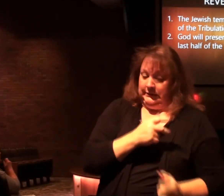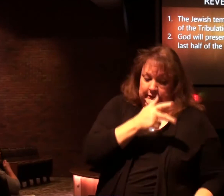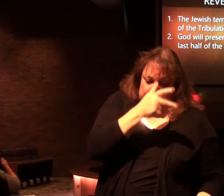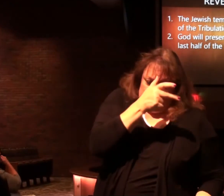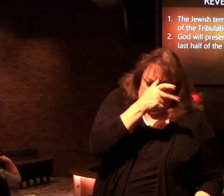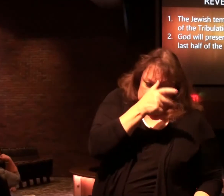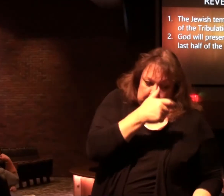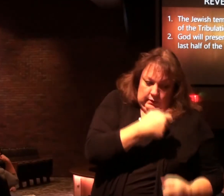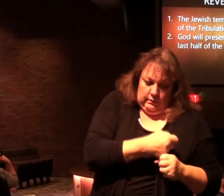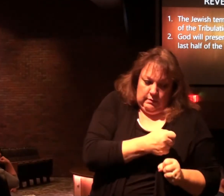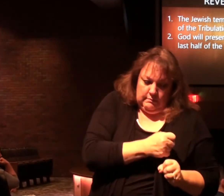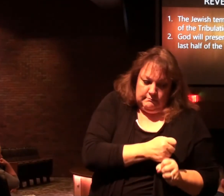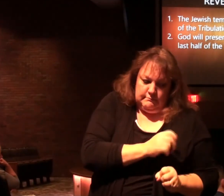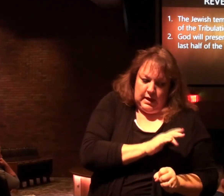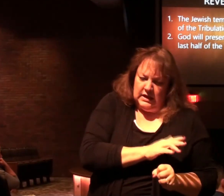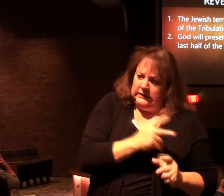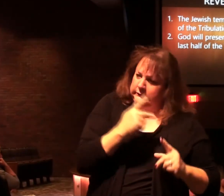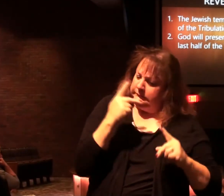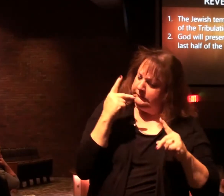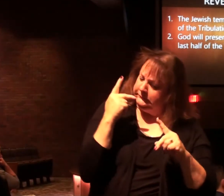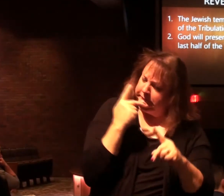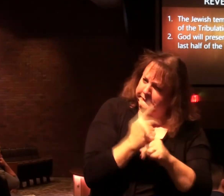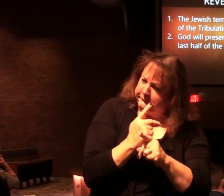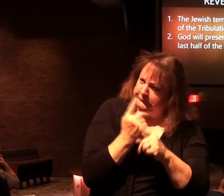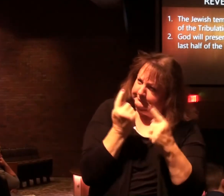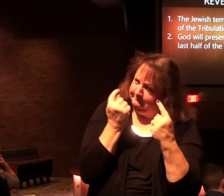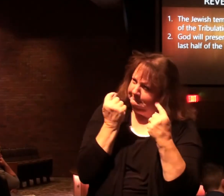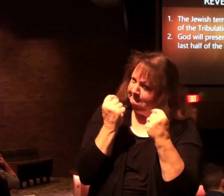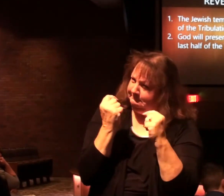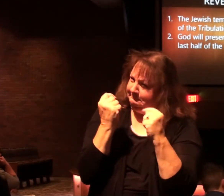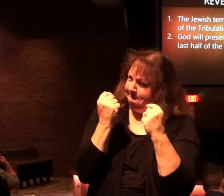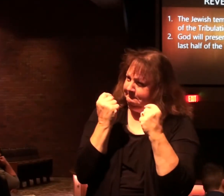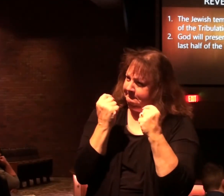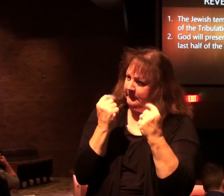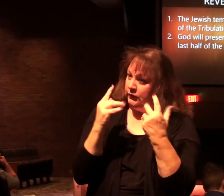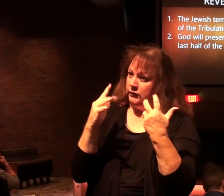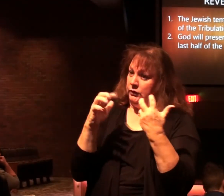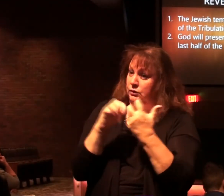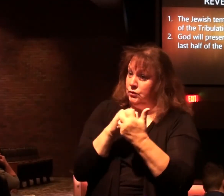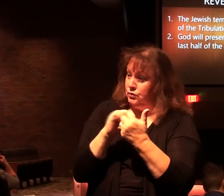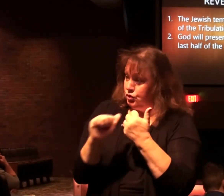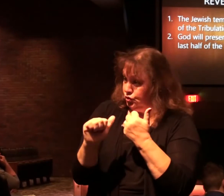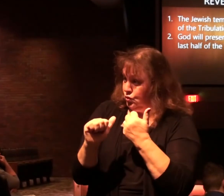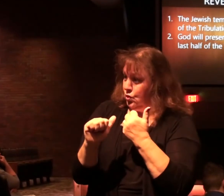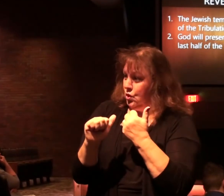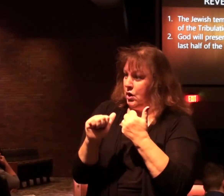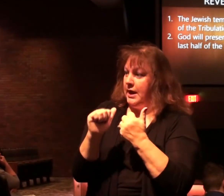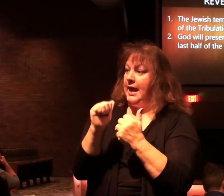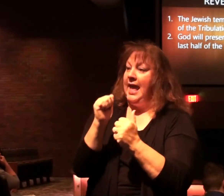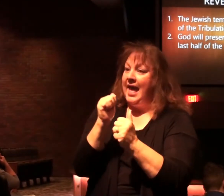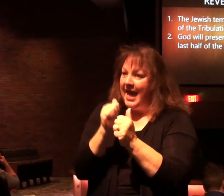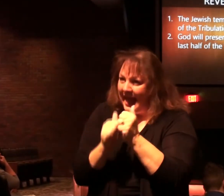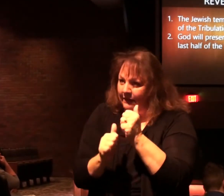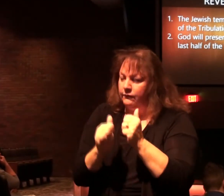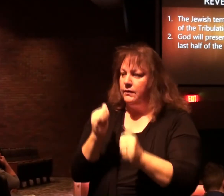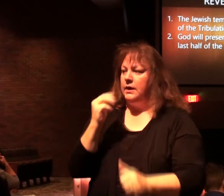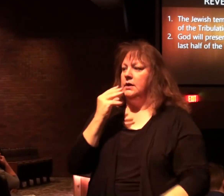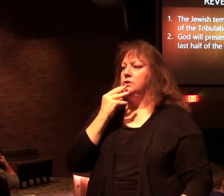will make his greatest attempt ever to destroy every Jew.